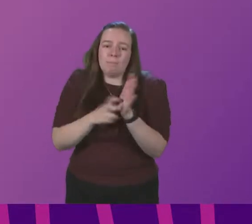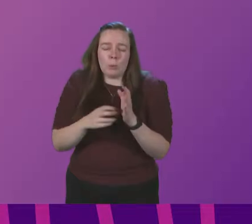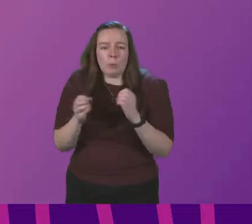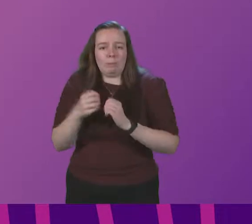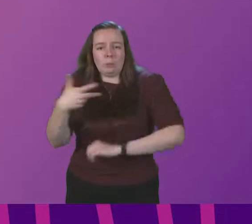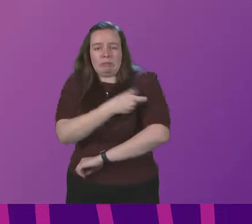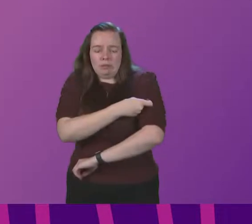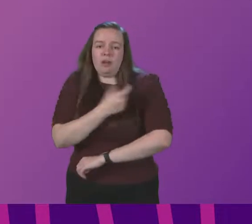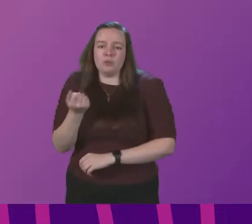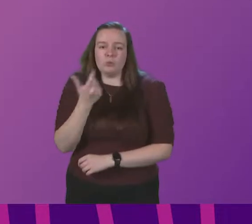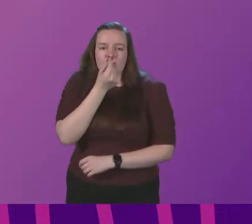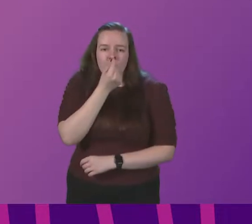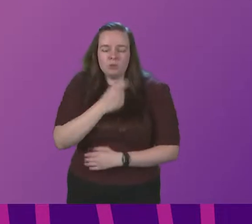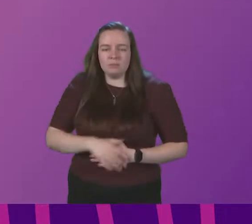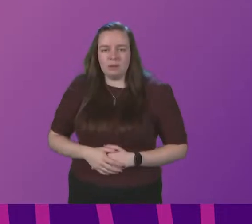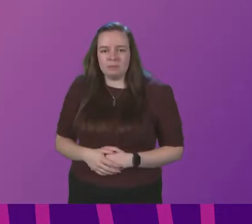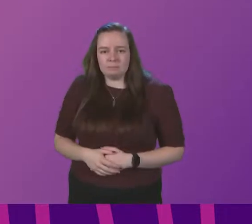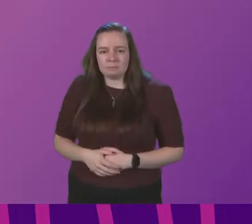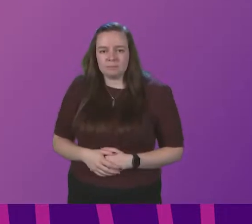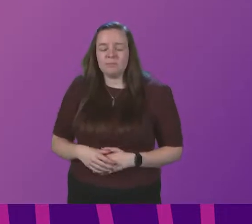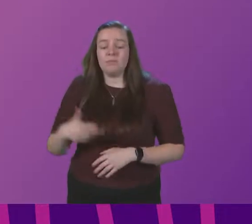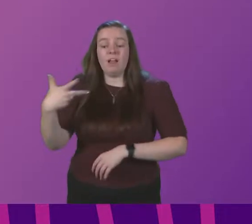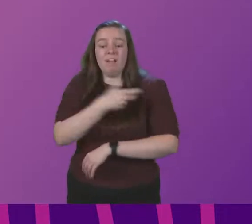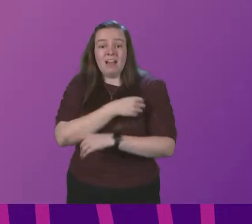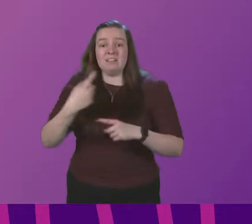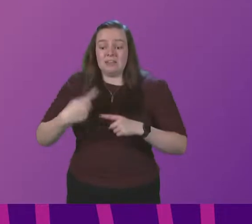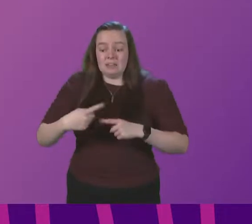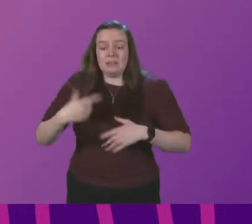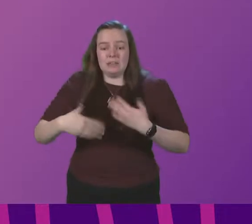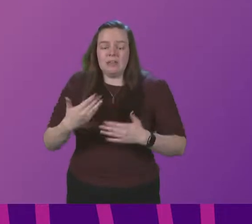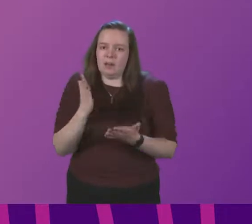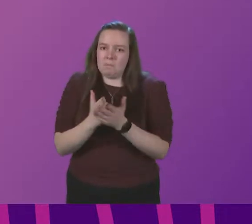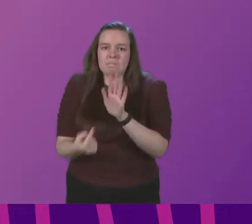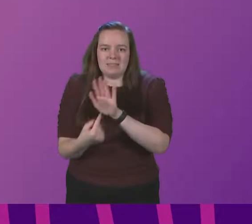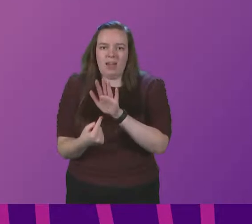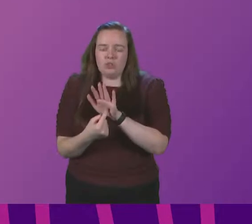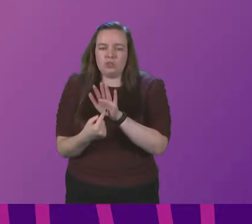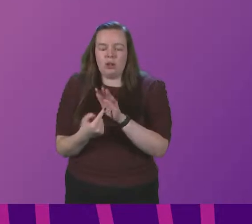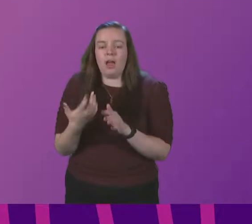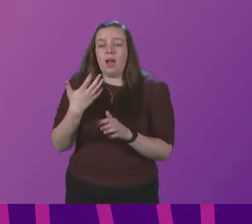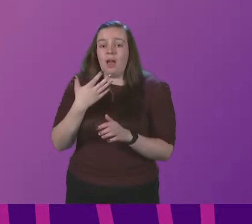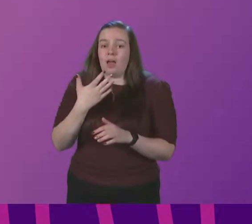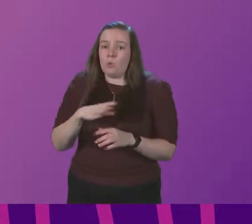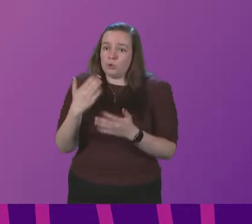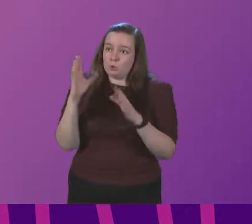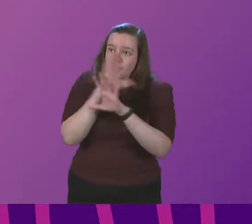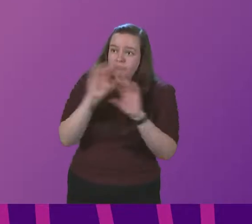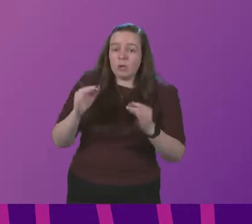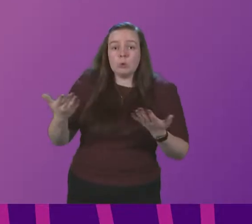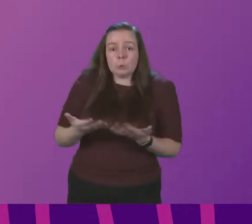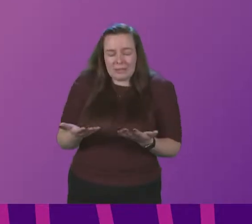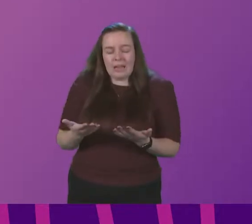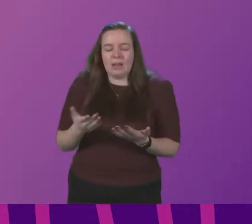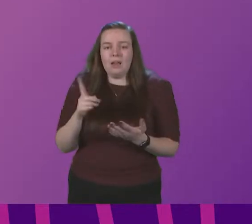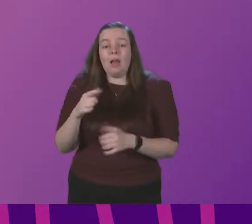jag as soon as possible. Speeding up vaccination is essential. And I want to assure the nation today that it